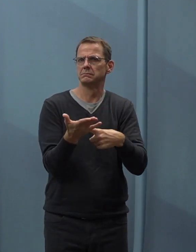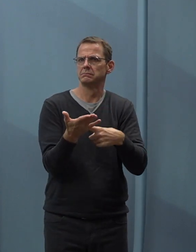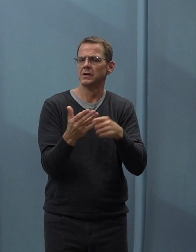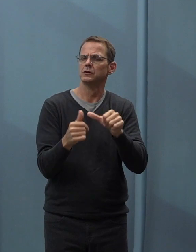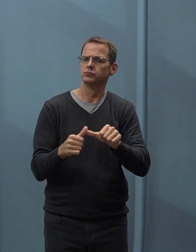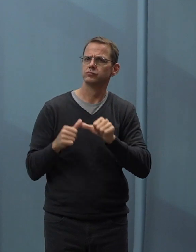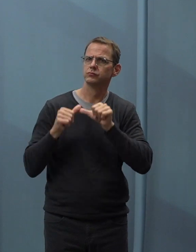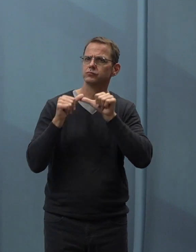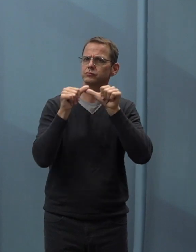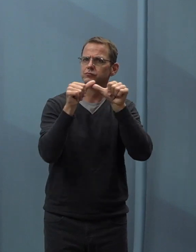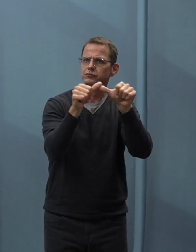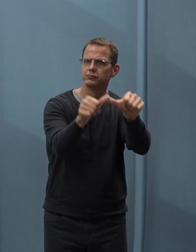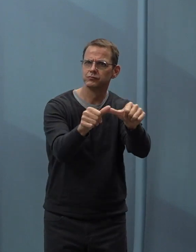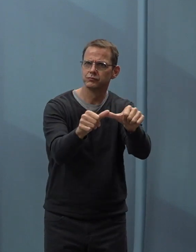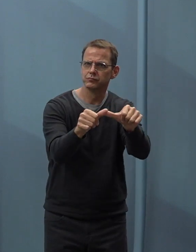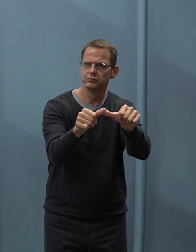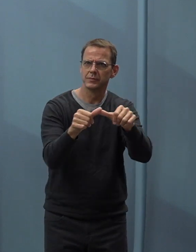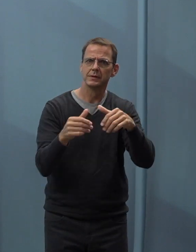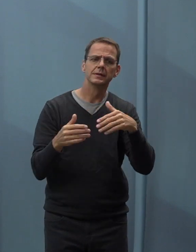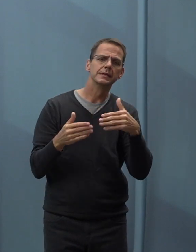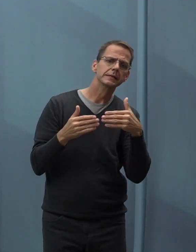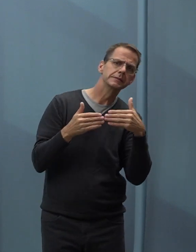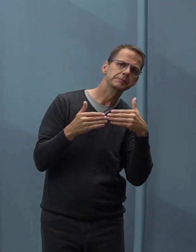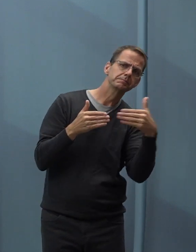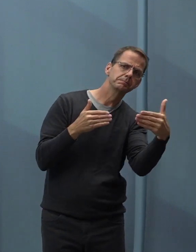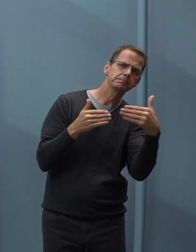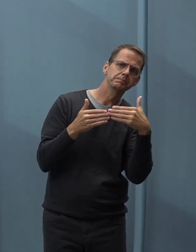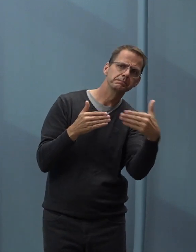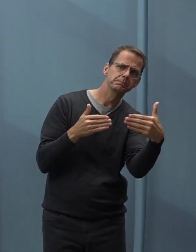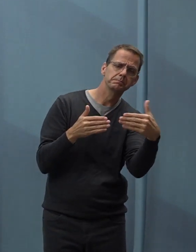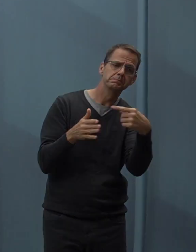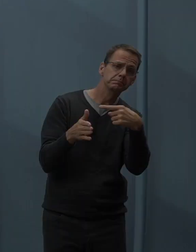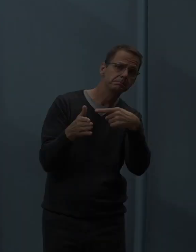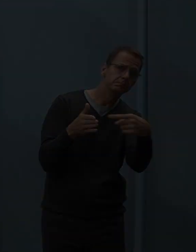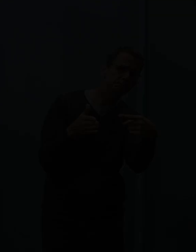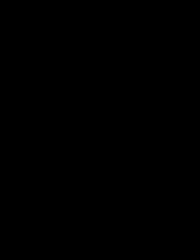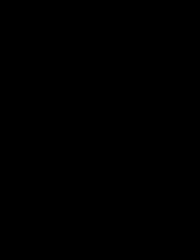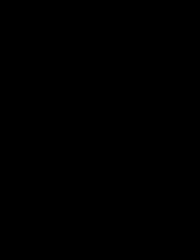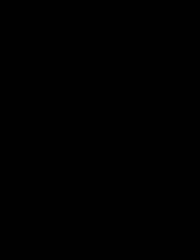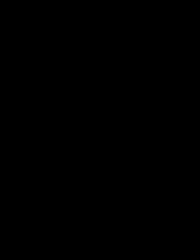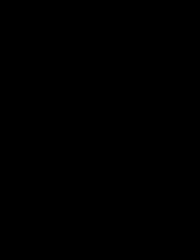going with civic facilities and transit should council adopt the bylaw.